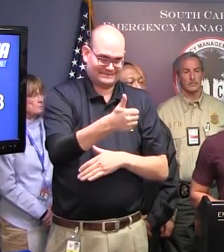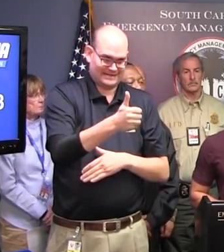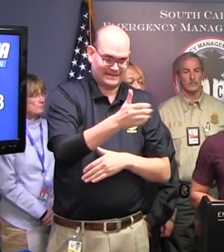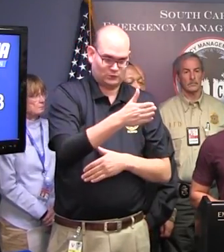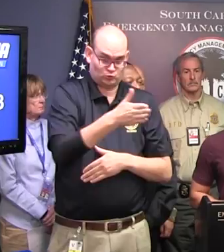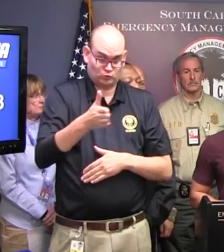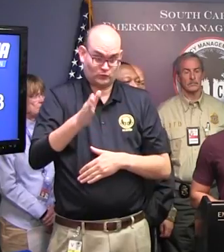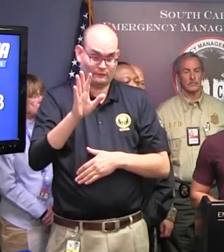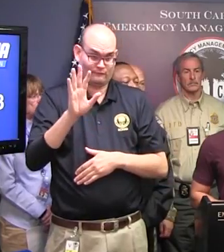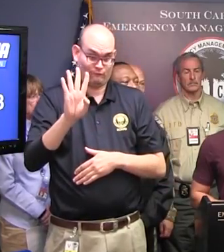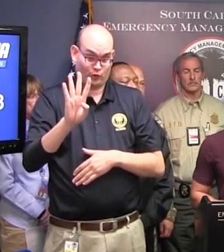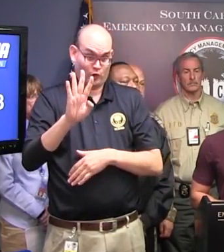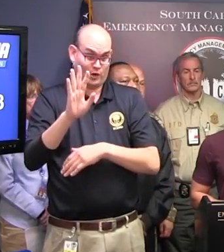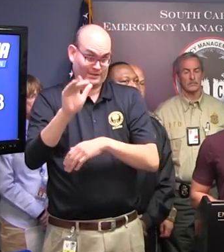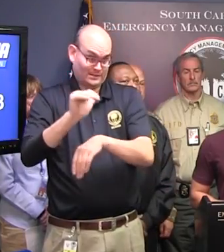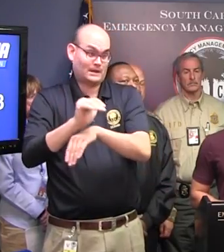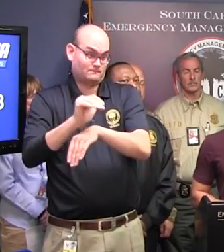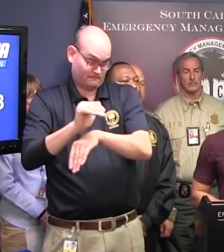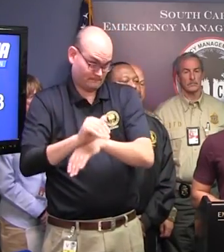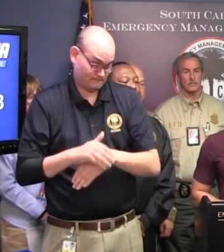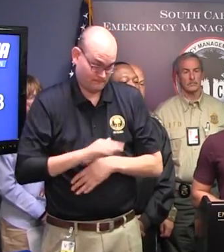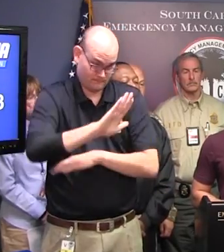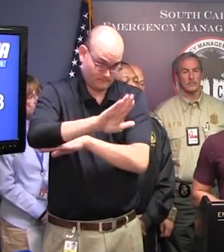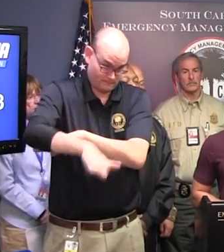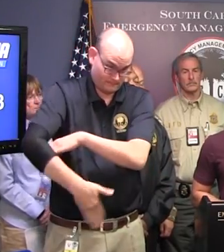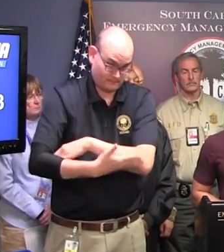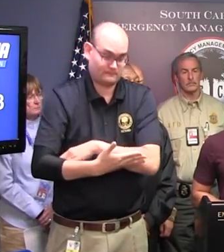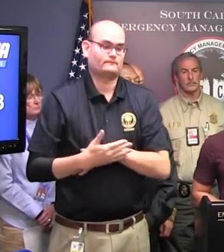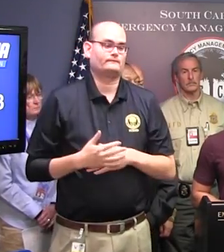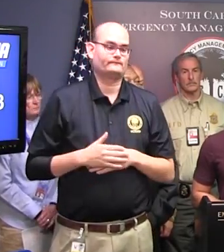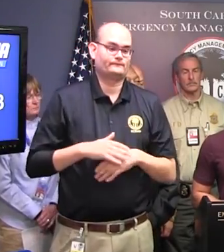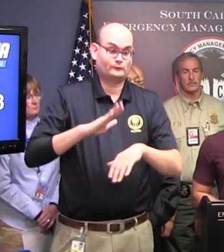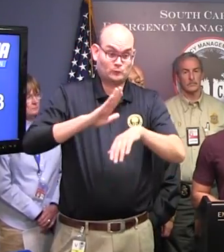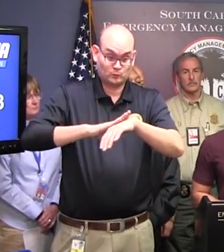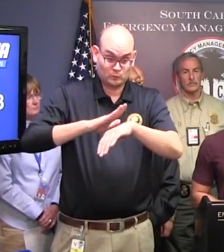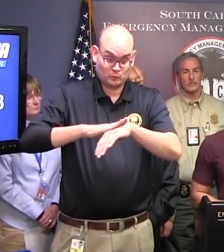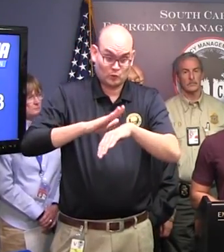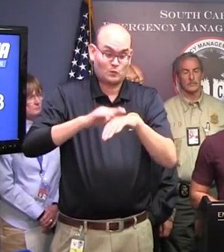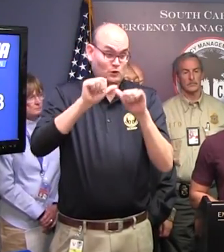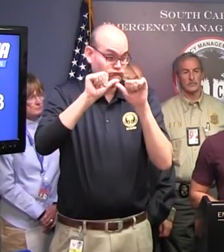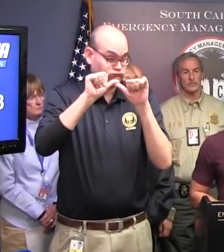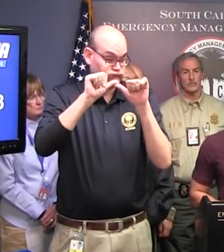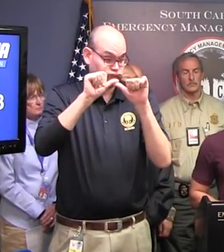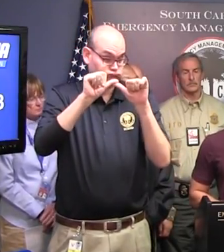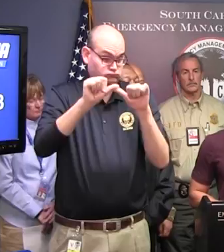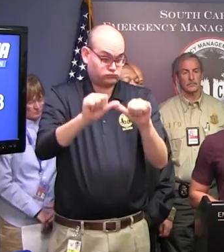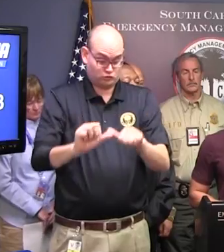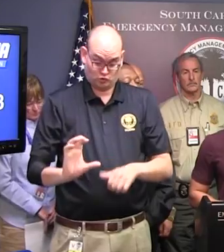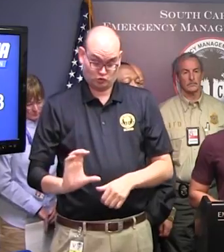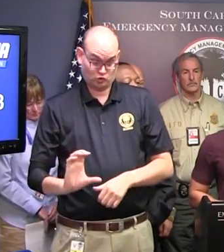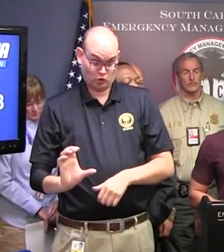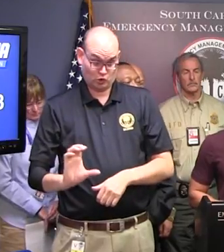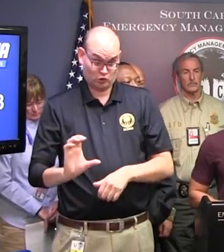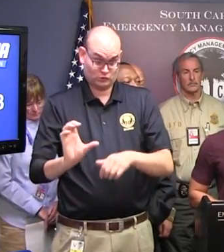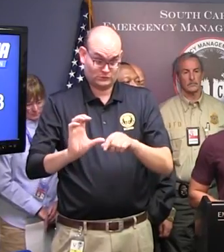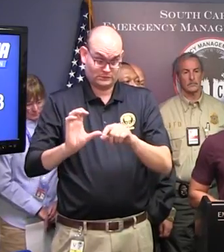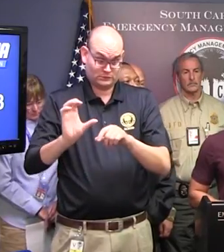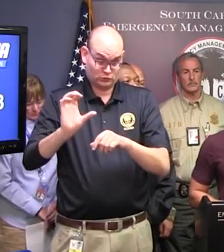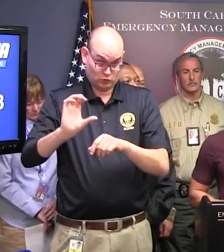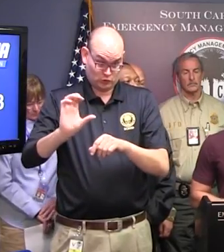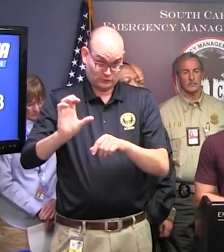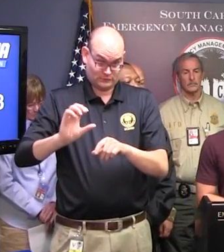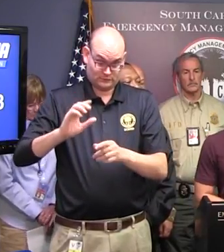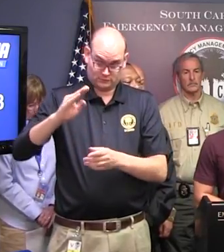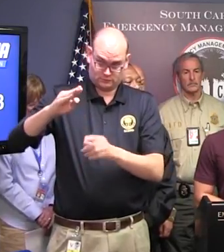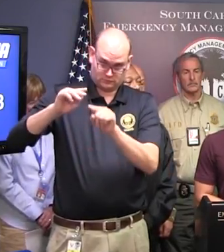above typically dry ground could occur. A storm surge warning is therefore in effect from Charleston County South. Non-life-threatening inundation